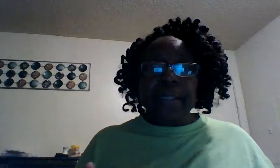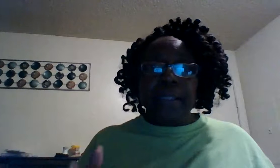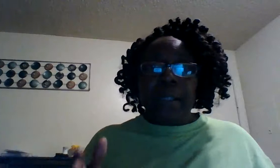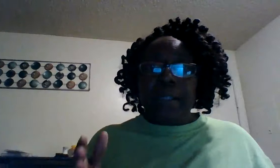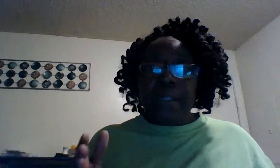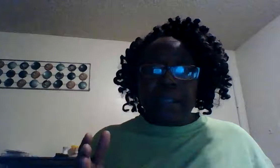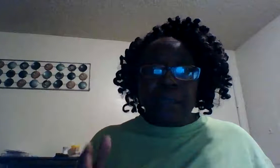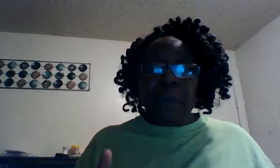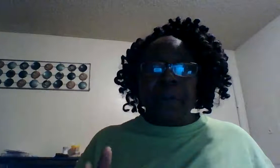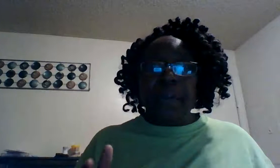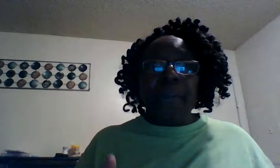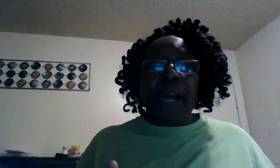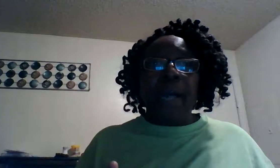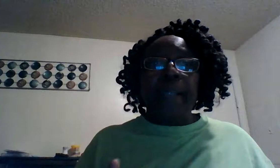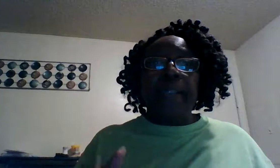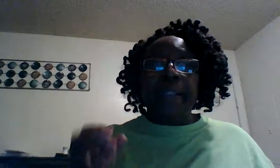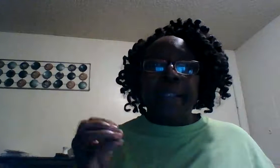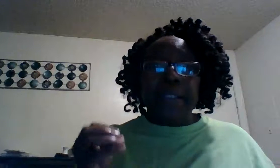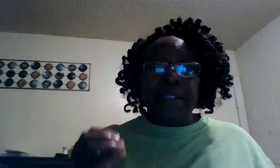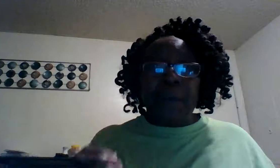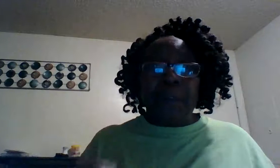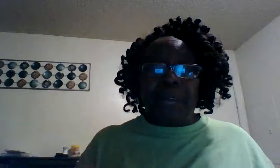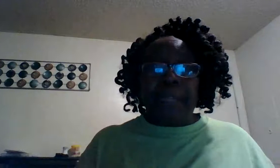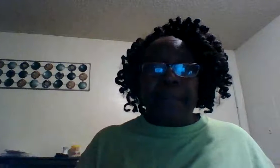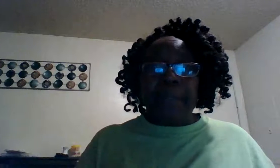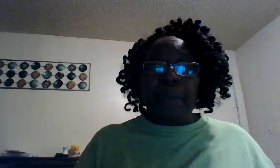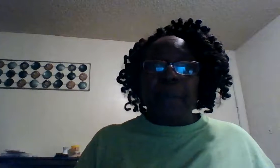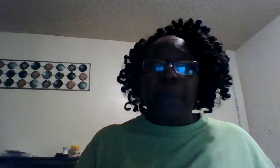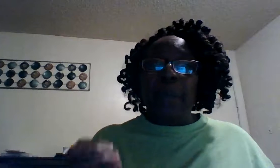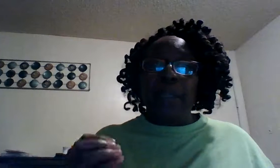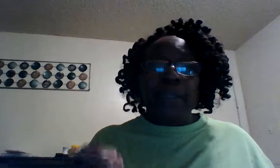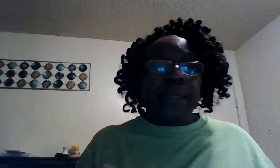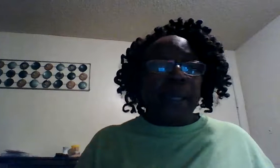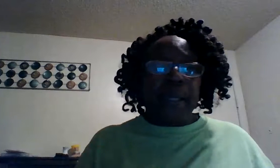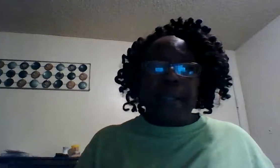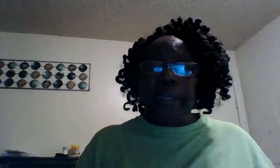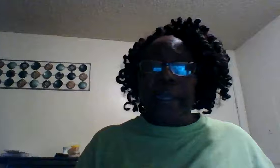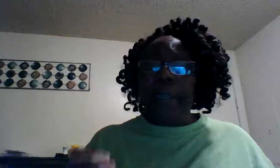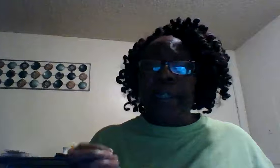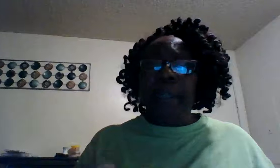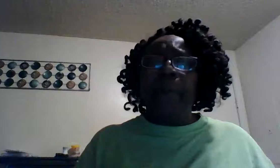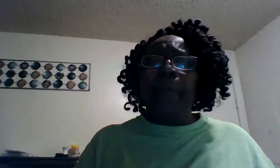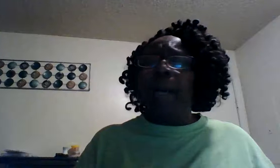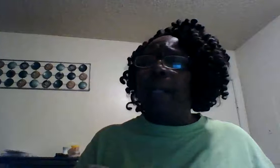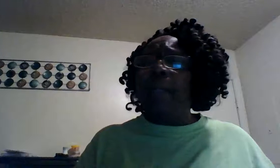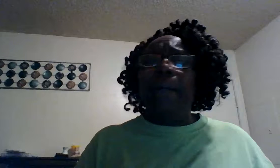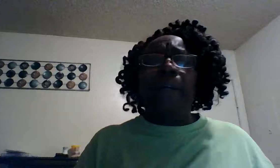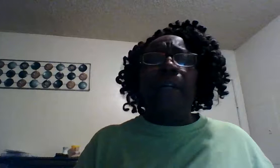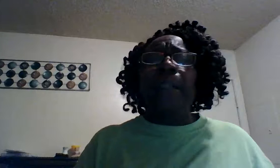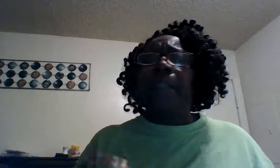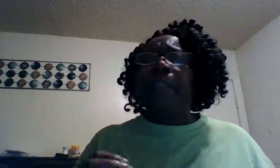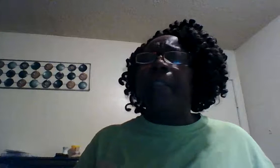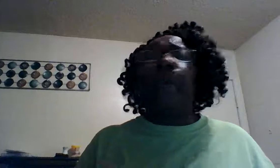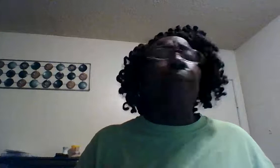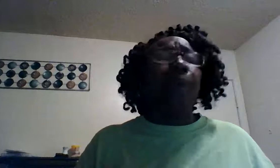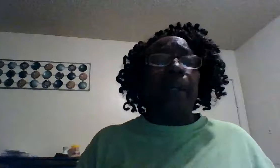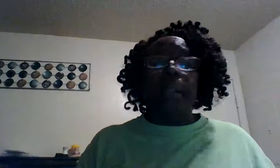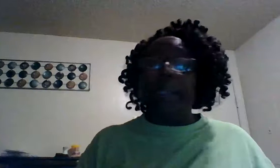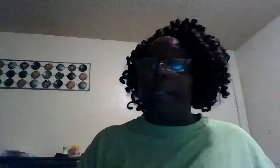is the word of god and this is your faith where we say it that we know god love us so that he